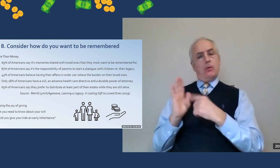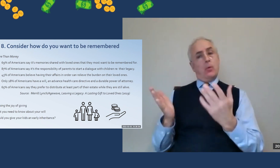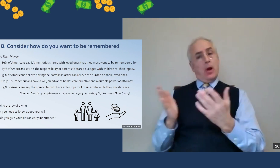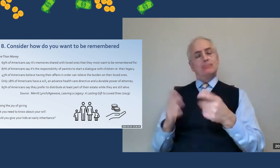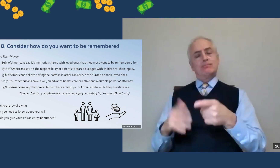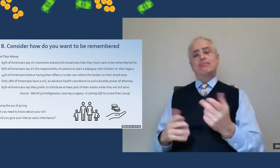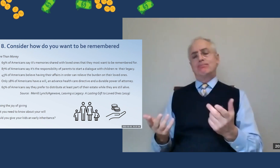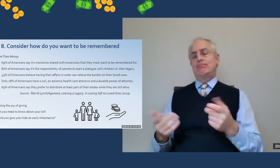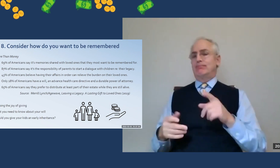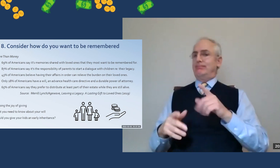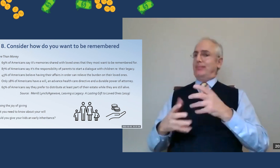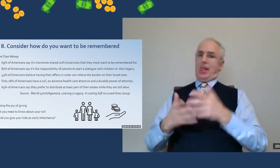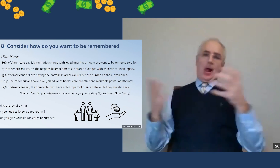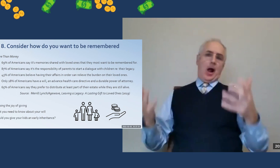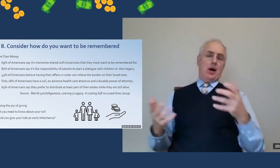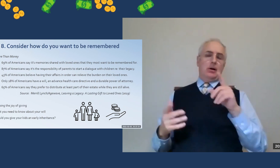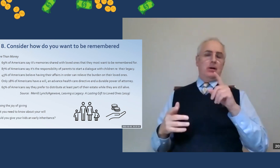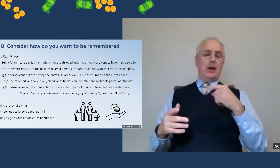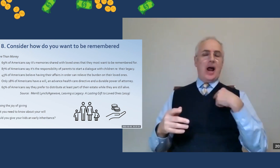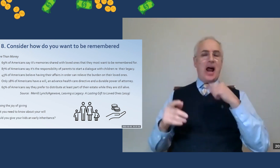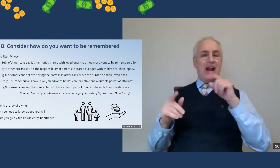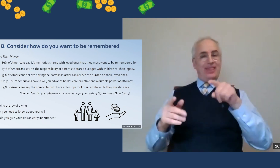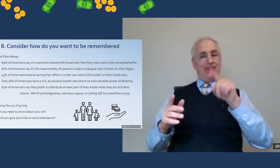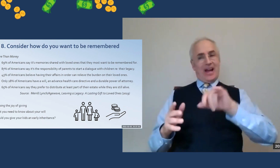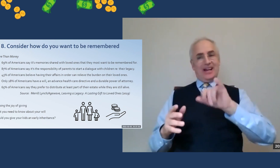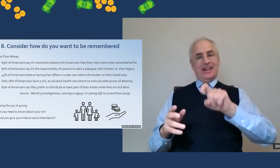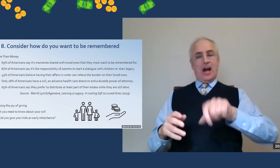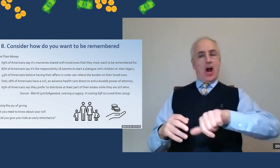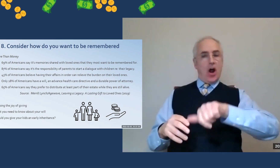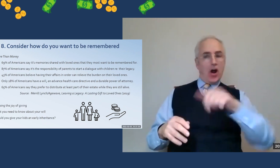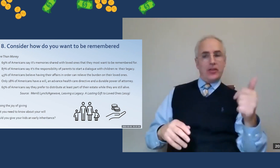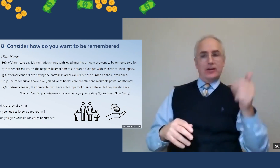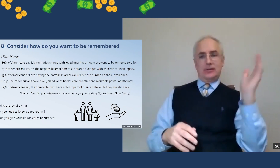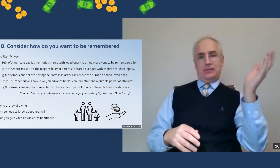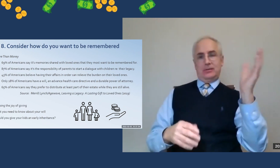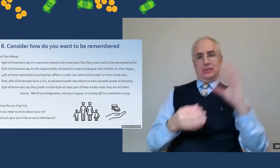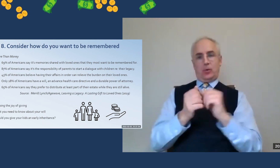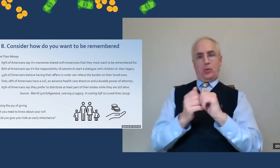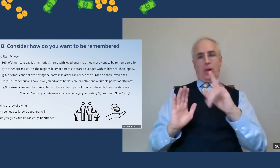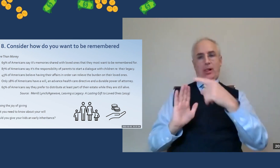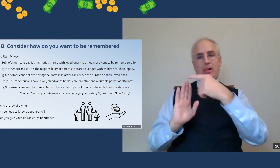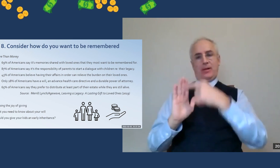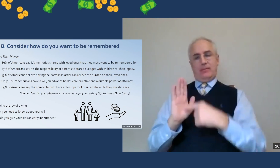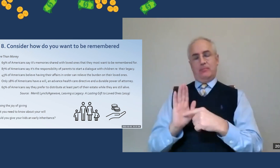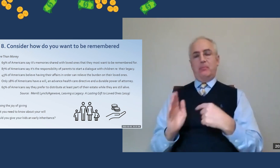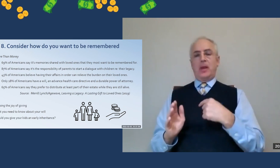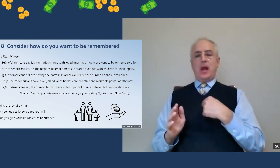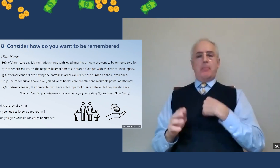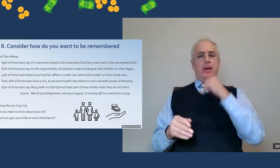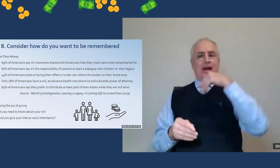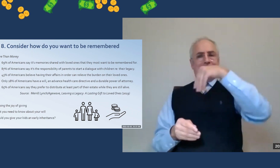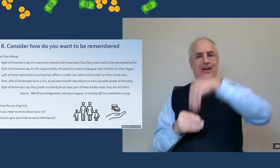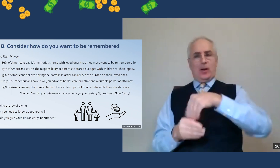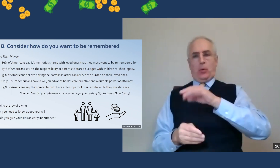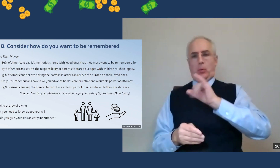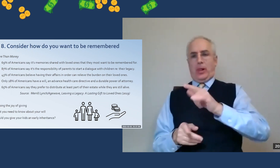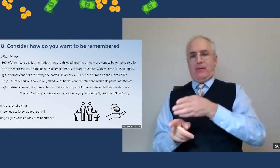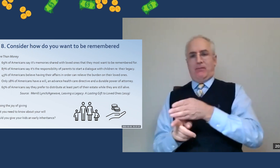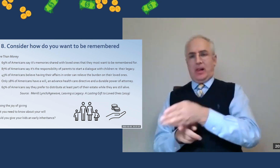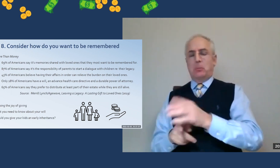What you need to know about your will, well, there's a lot there. I think that really needs a whole other presentation to get all the